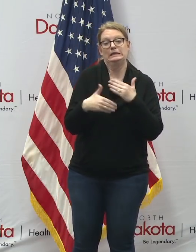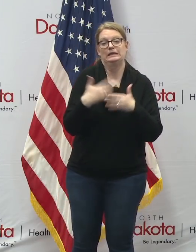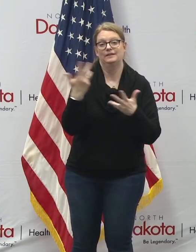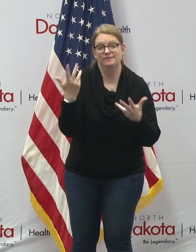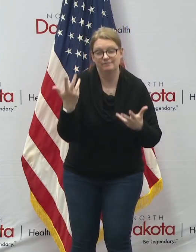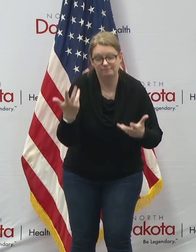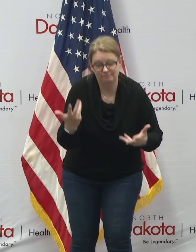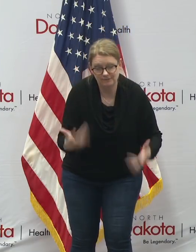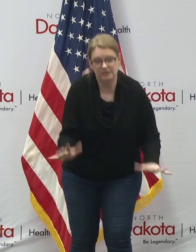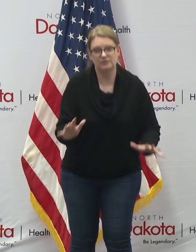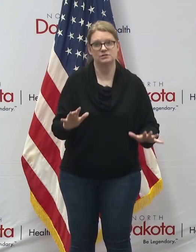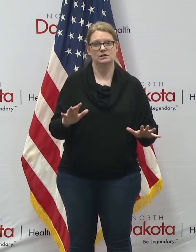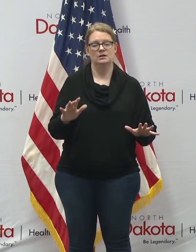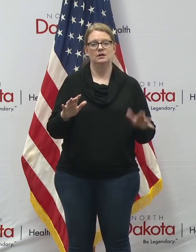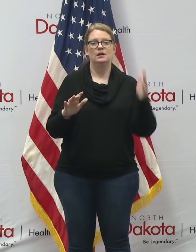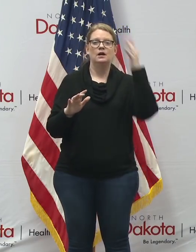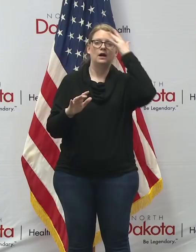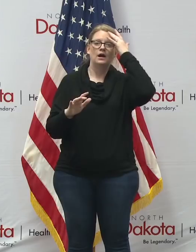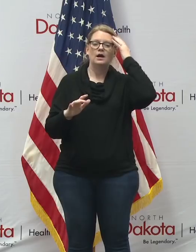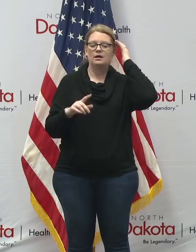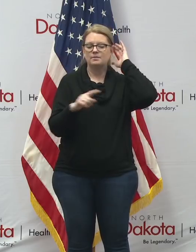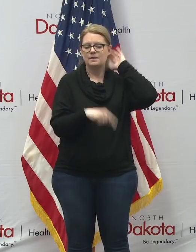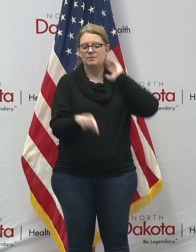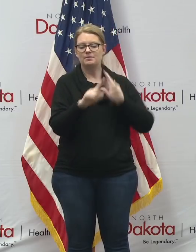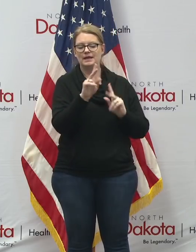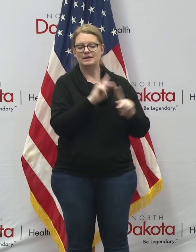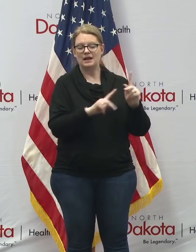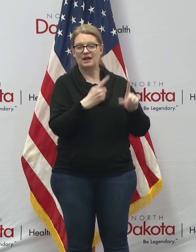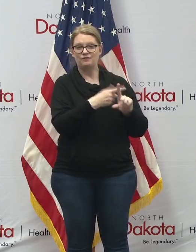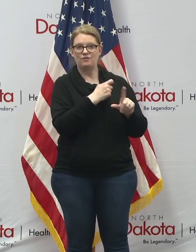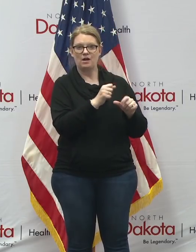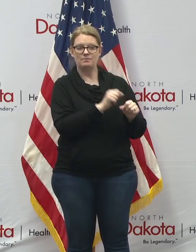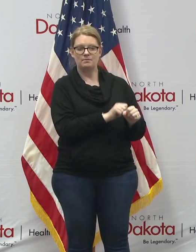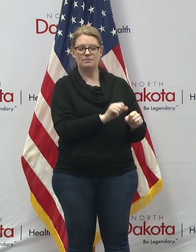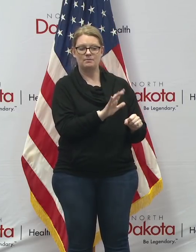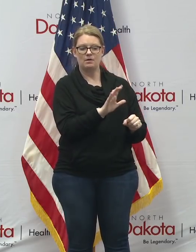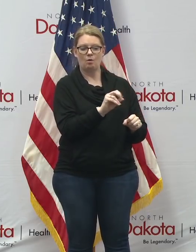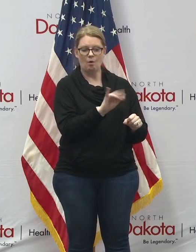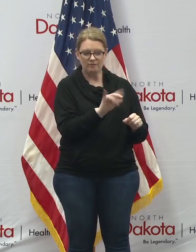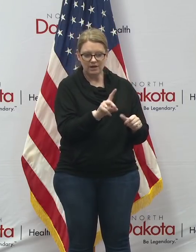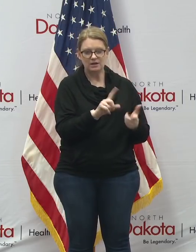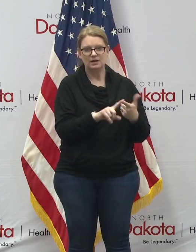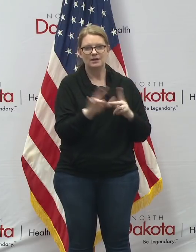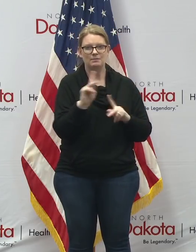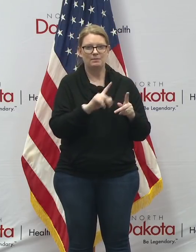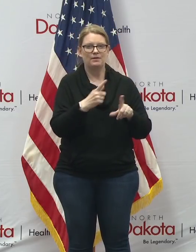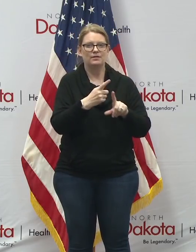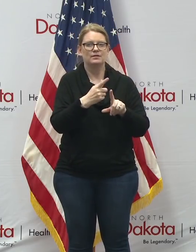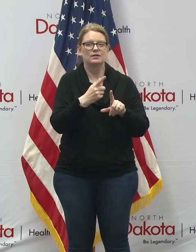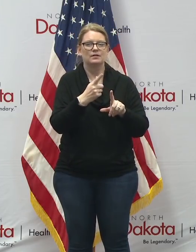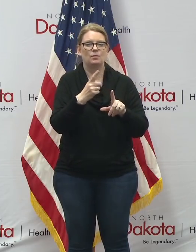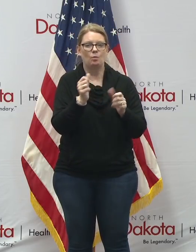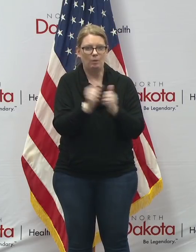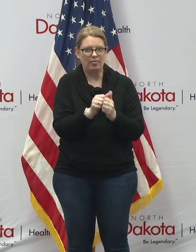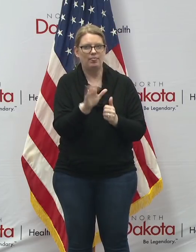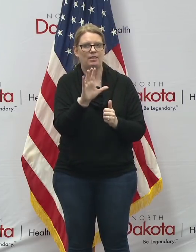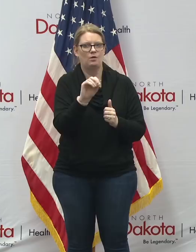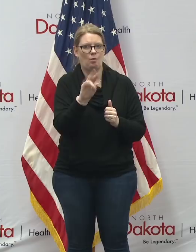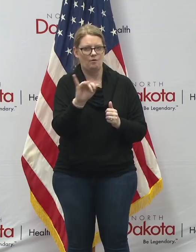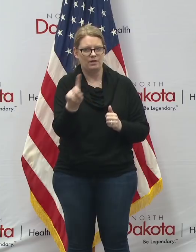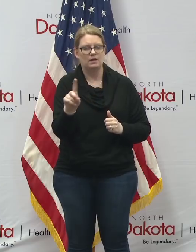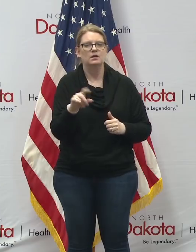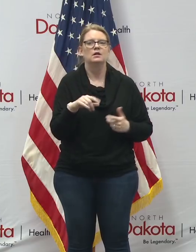you know the people that died from covid or the people that died with covid because we have people that are if you're